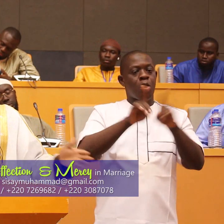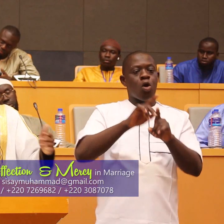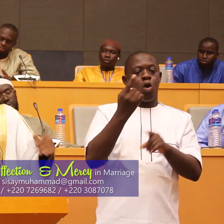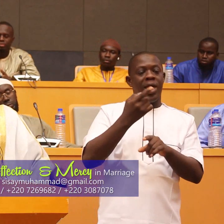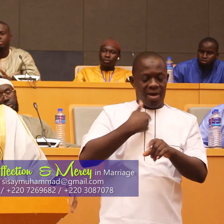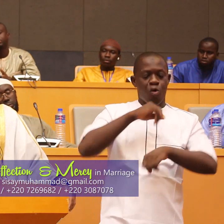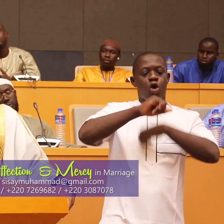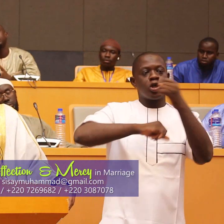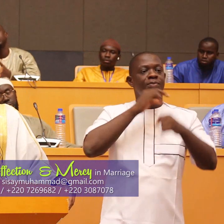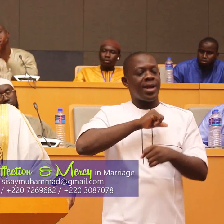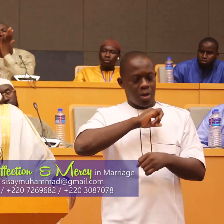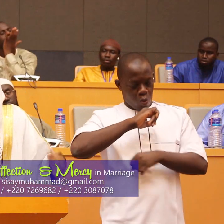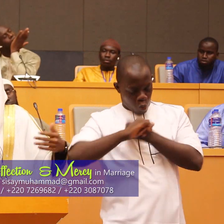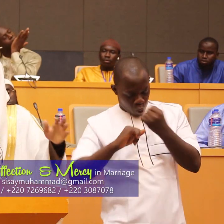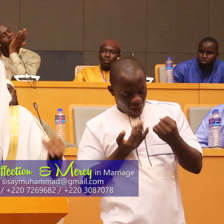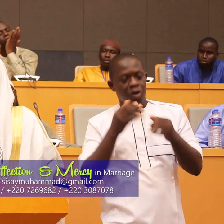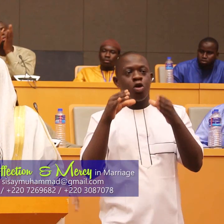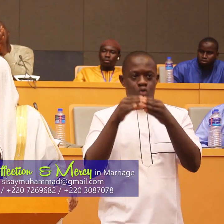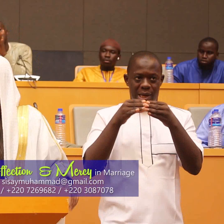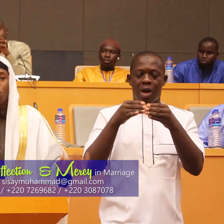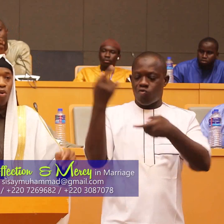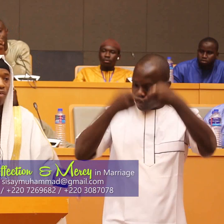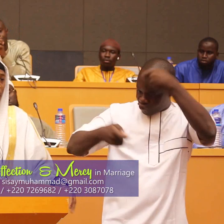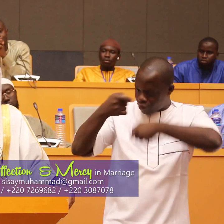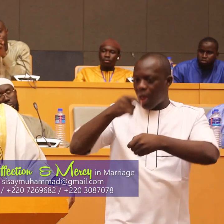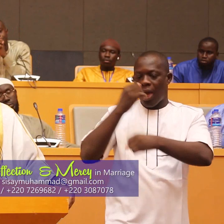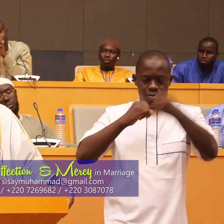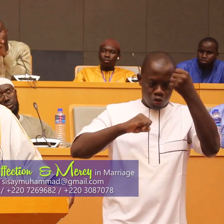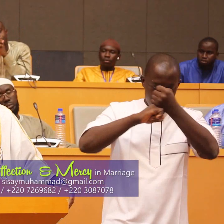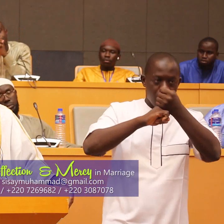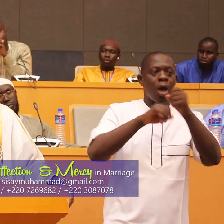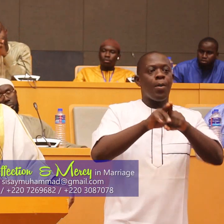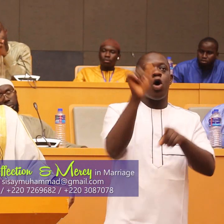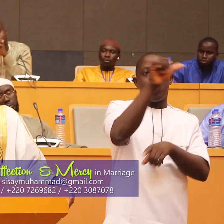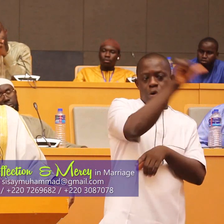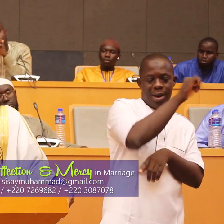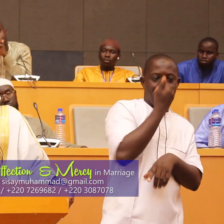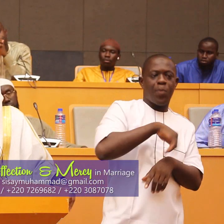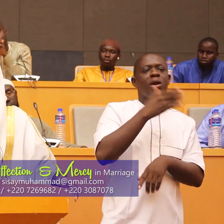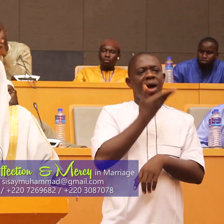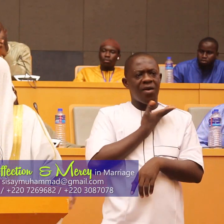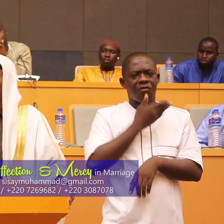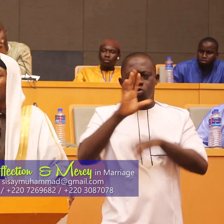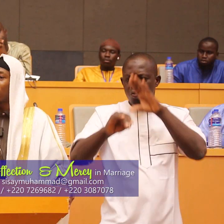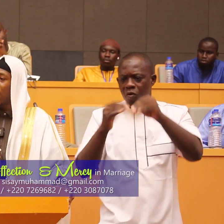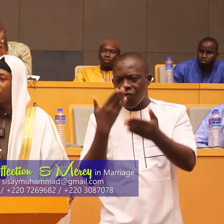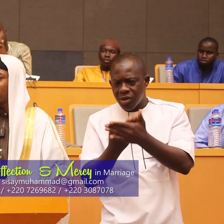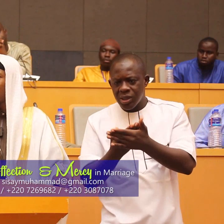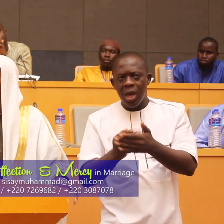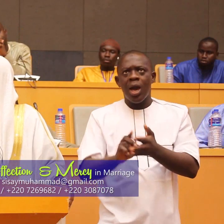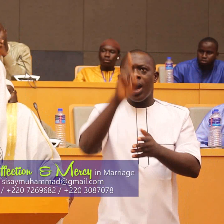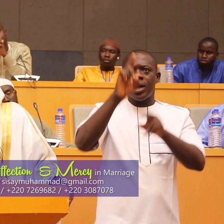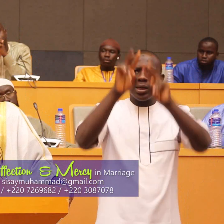there are other people outside there again we thank each and every single one of them do you think they will do this and still Allah subhanahu wa ta